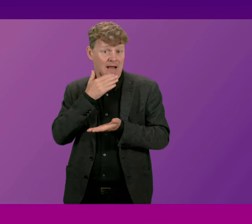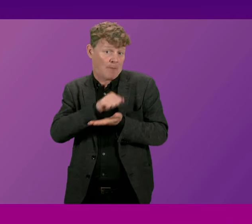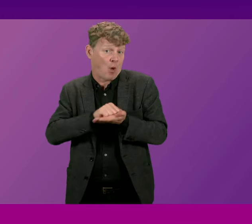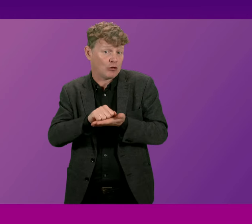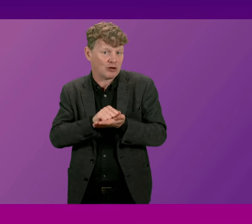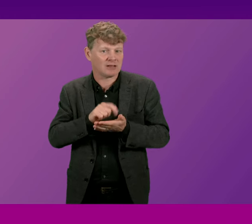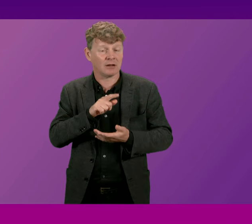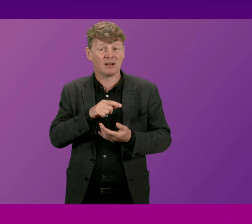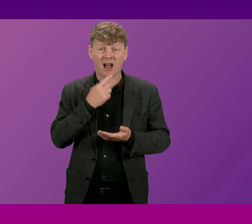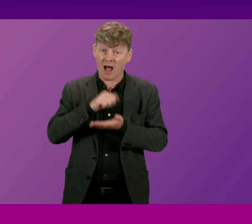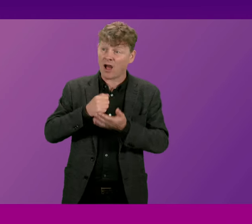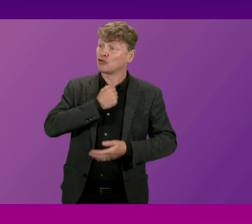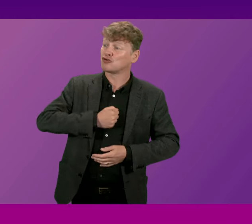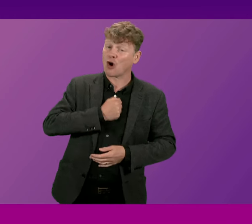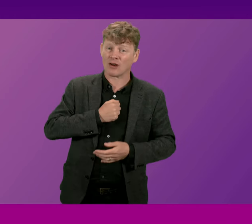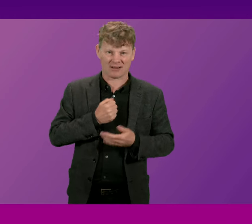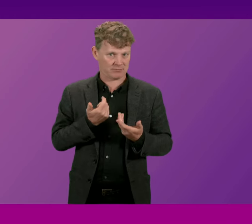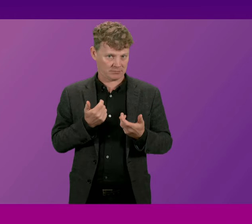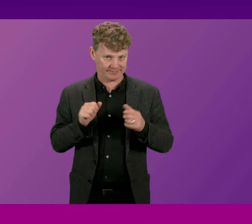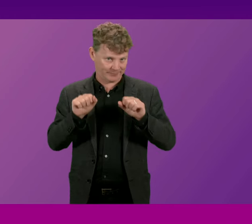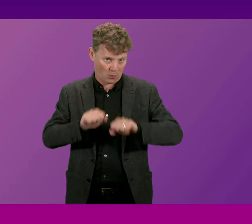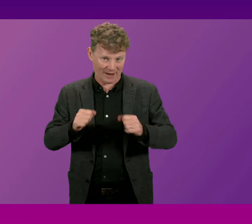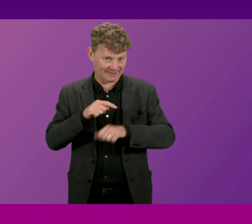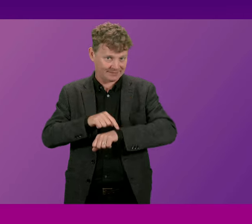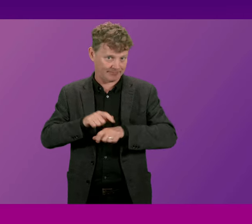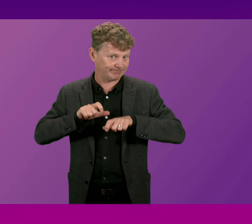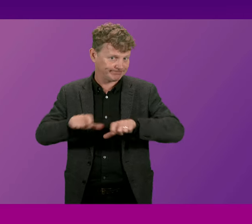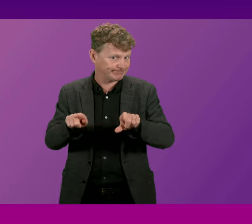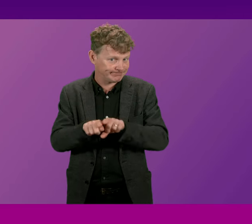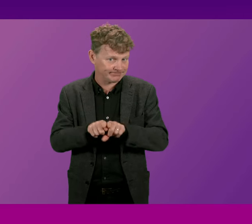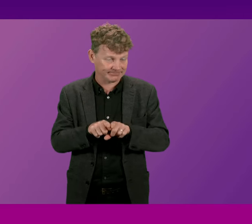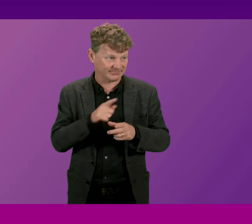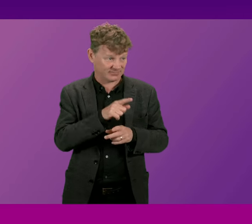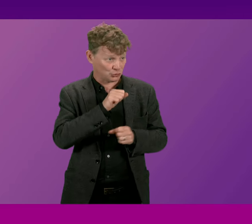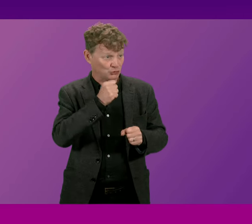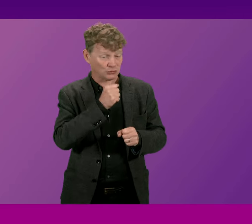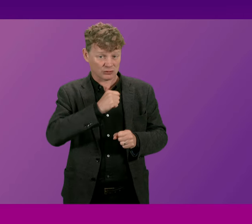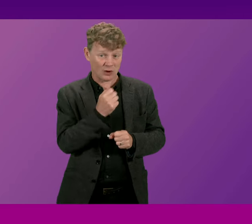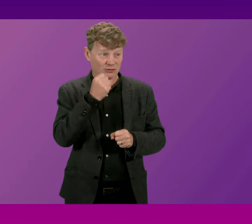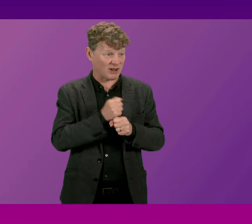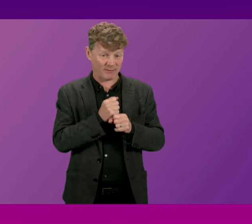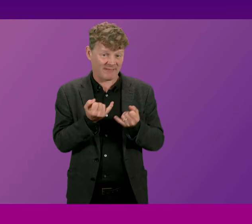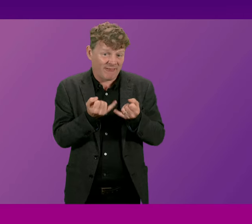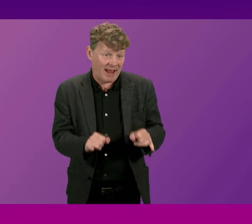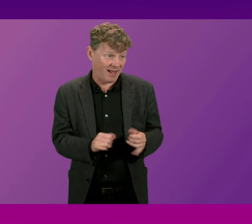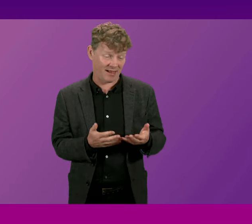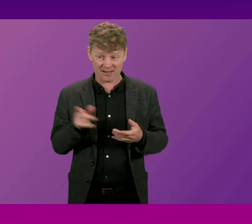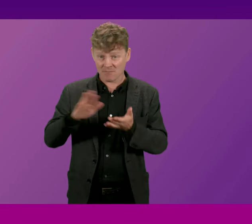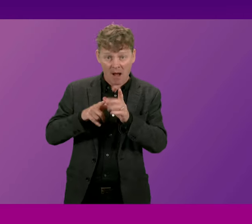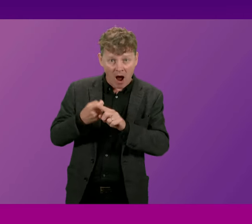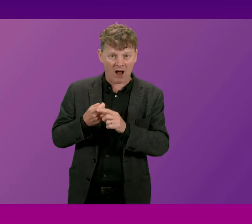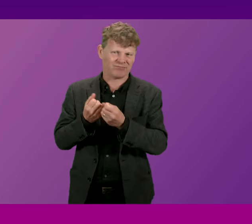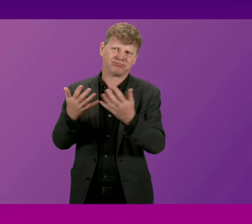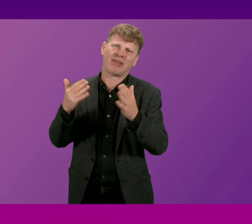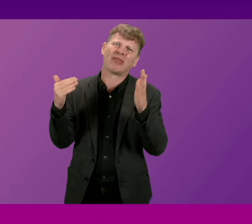doesn't cut waiting lists so when will this government stop failing Mark and the thousands of patients like him First